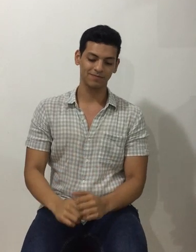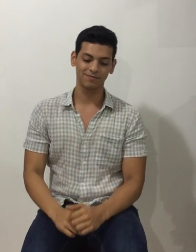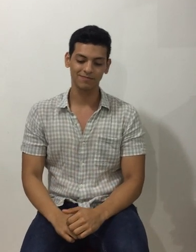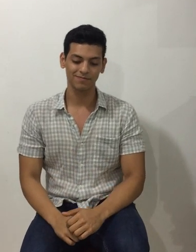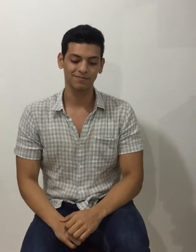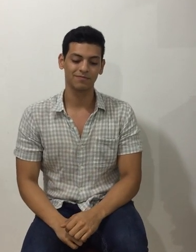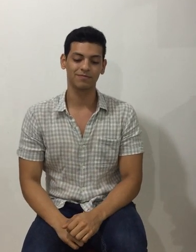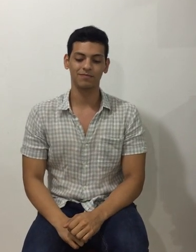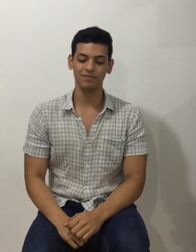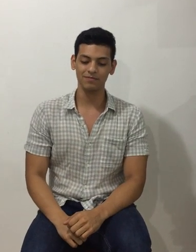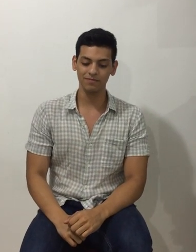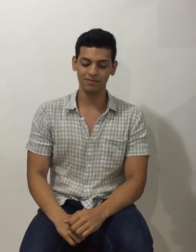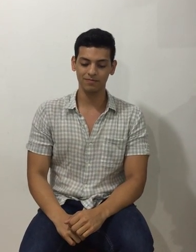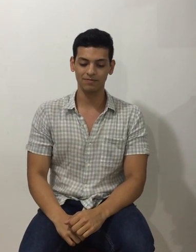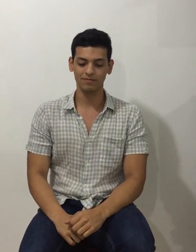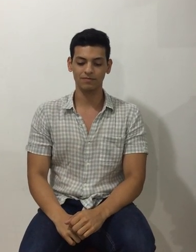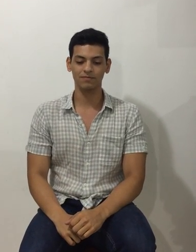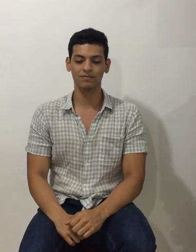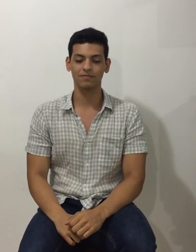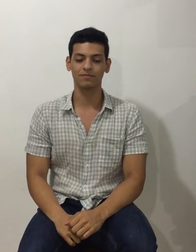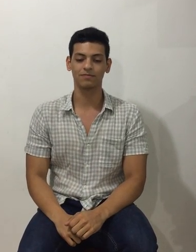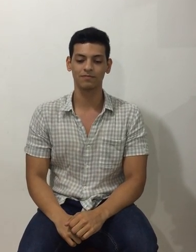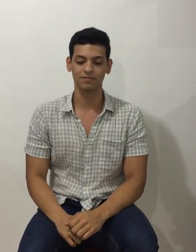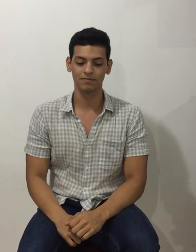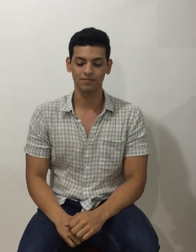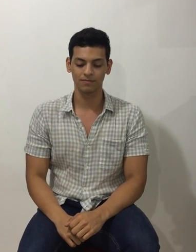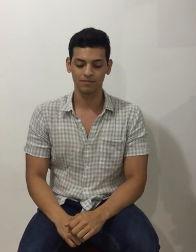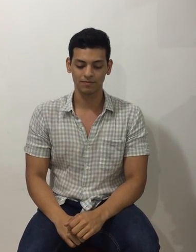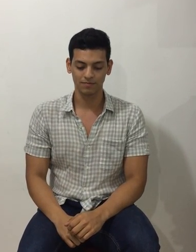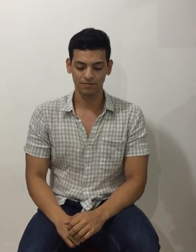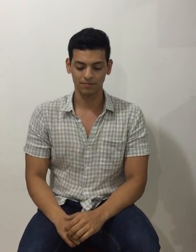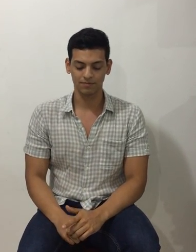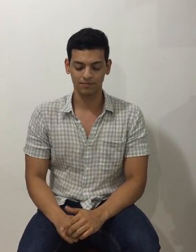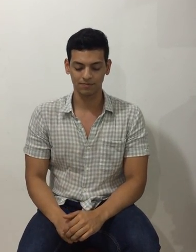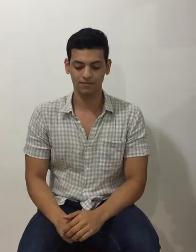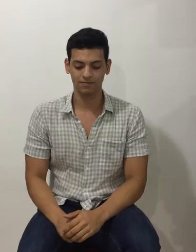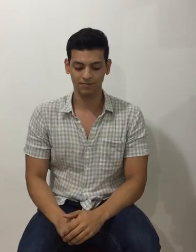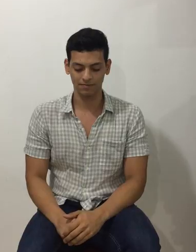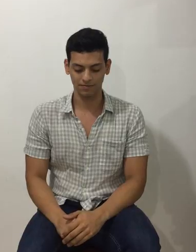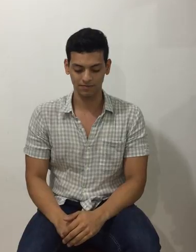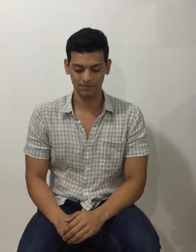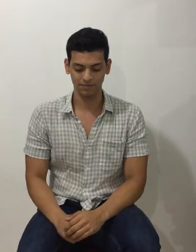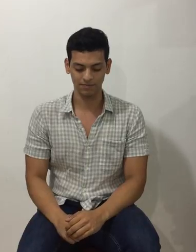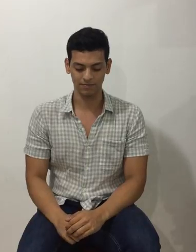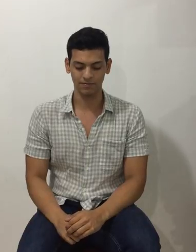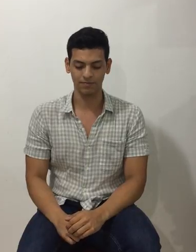this love of And she'll And I'll there.